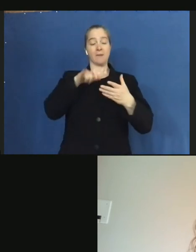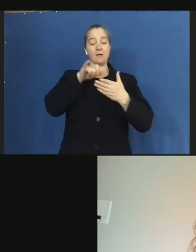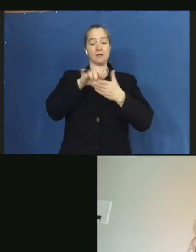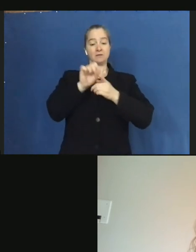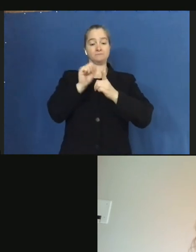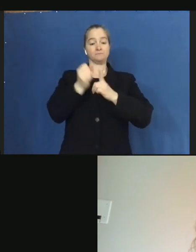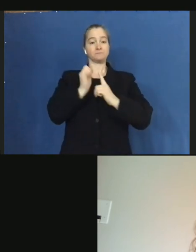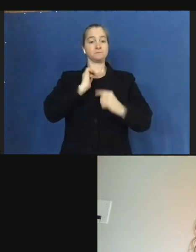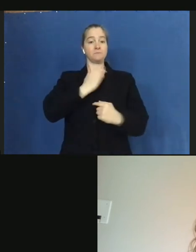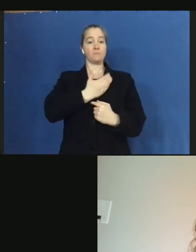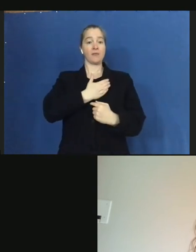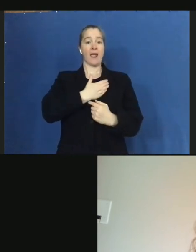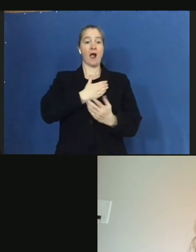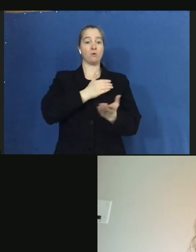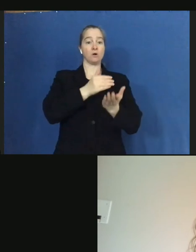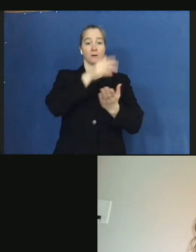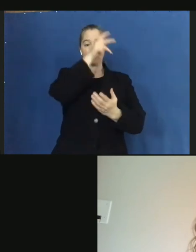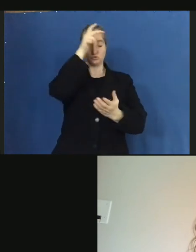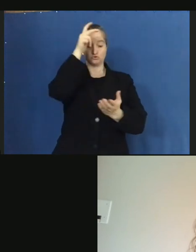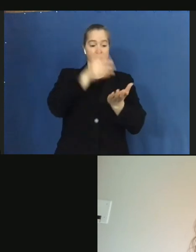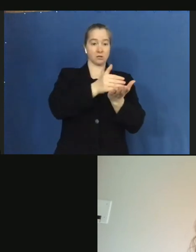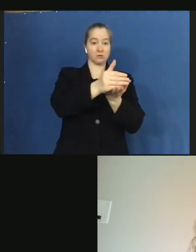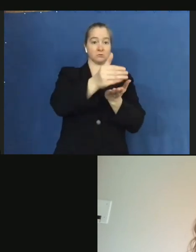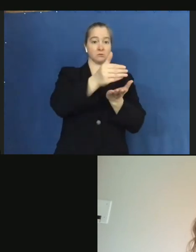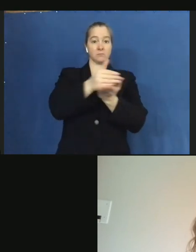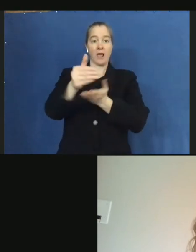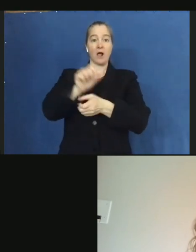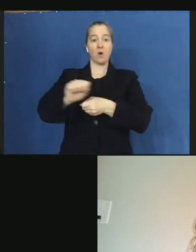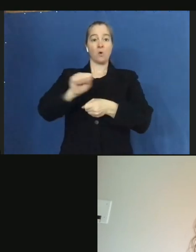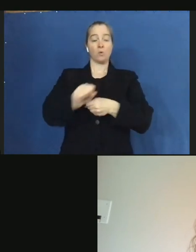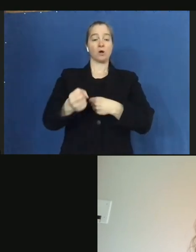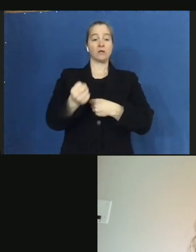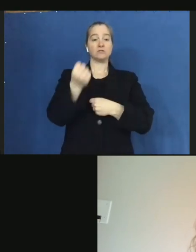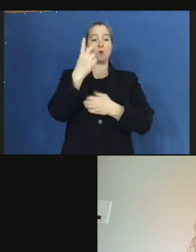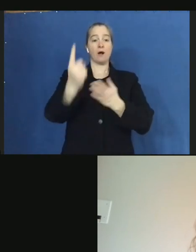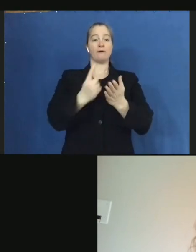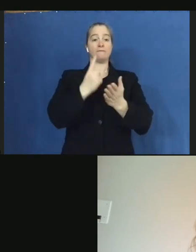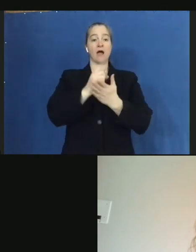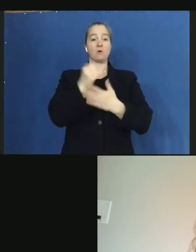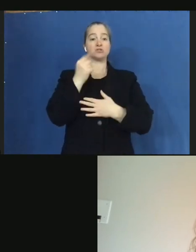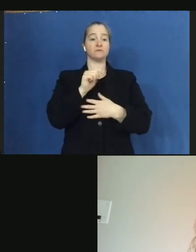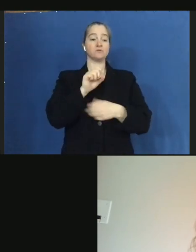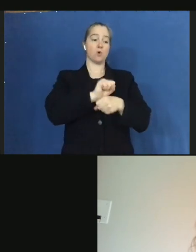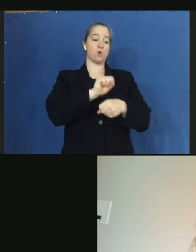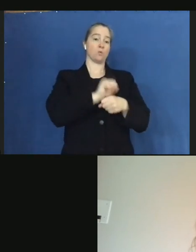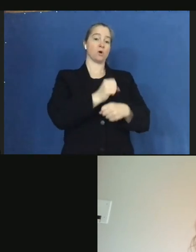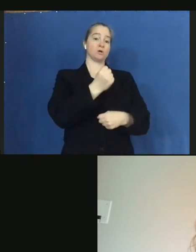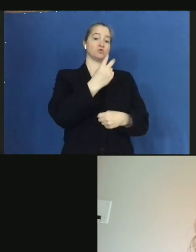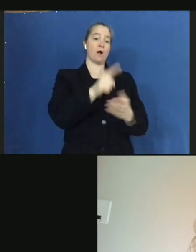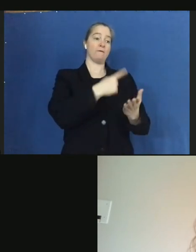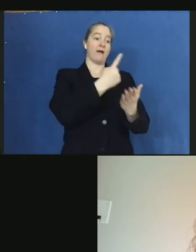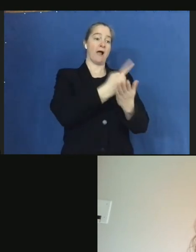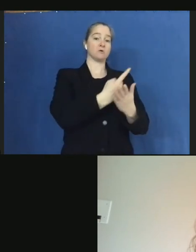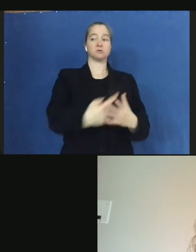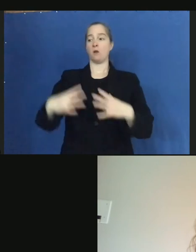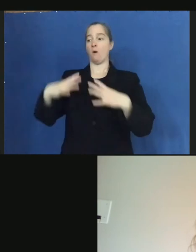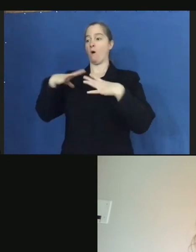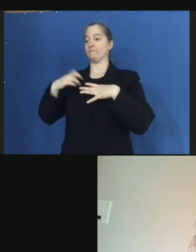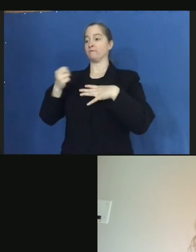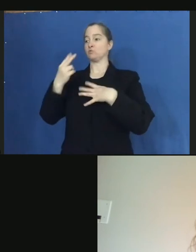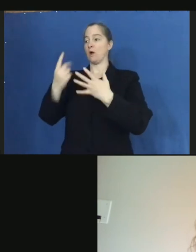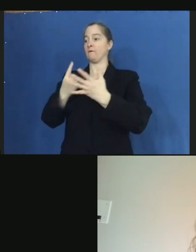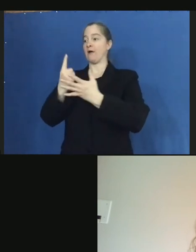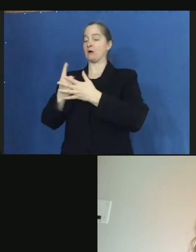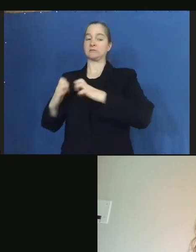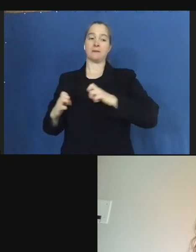our plow truck drivers are generally working 12-hour shifts. So, they're on 12 hours, they're off 12 hours, and then they're back. So, when we see these extended